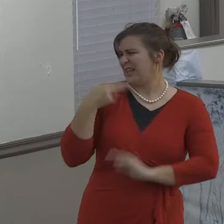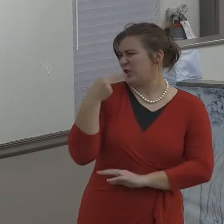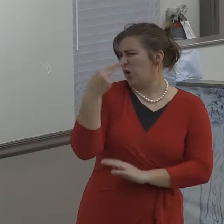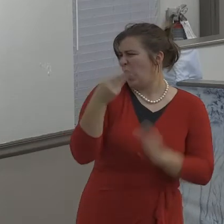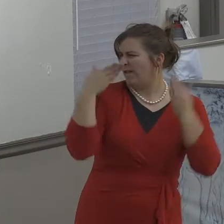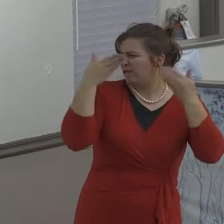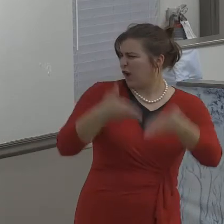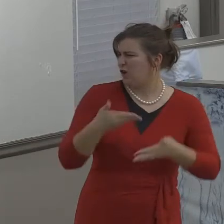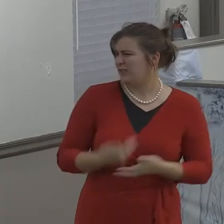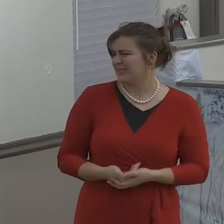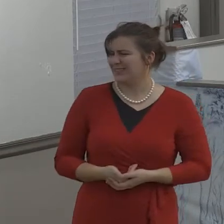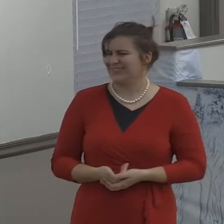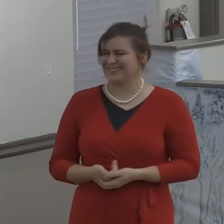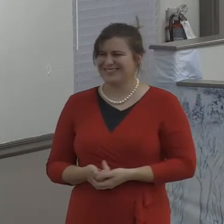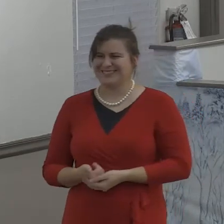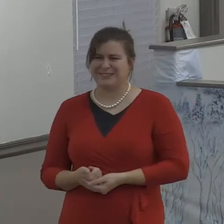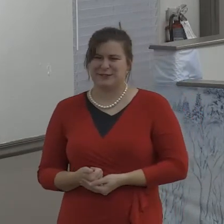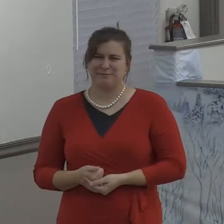Exaggeration is lying.